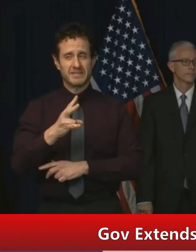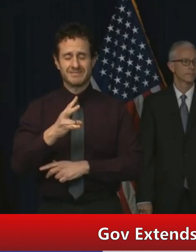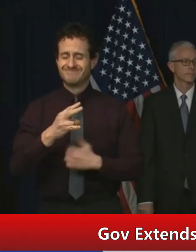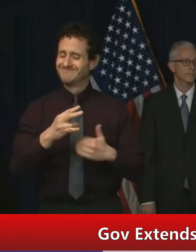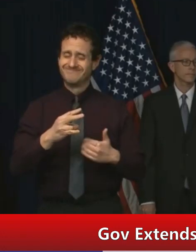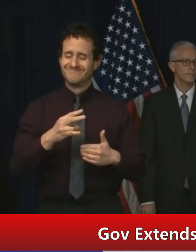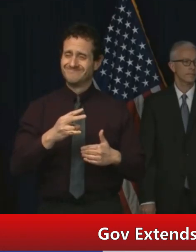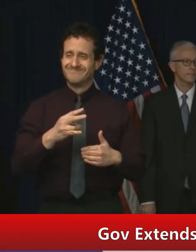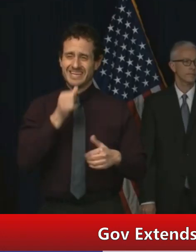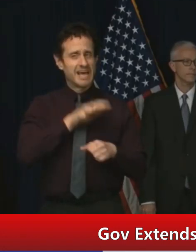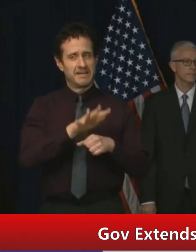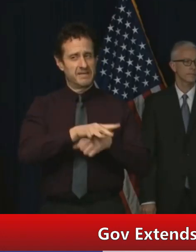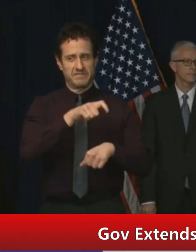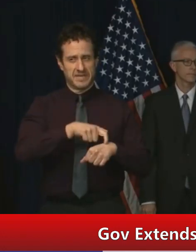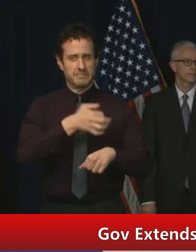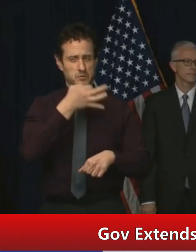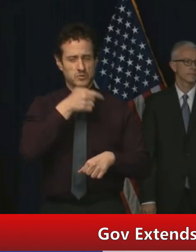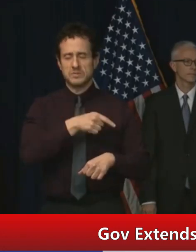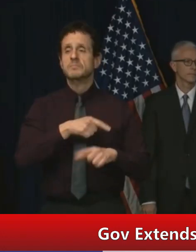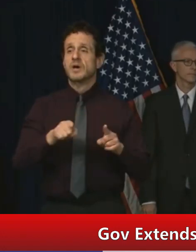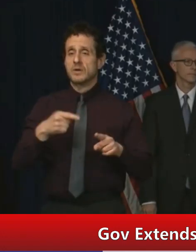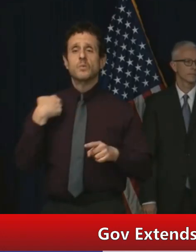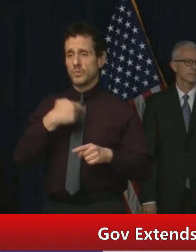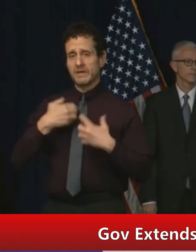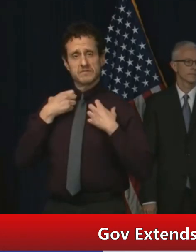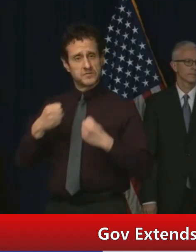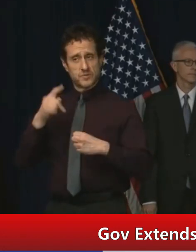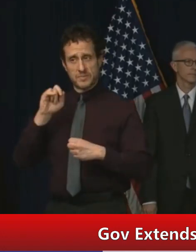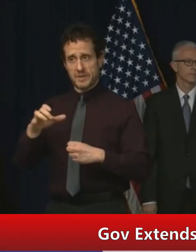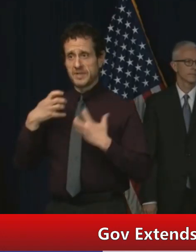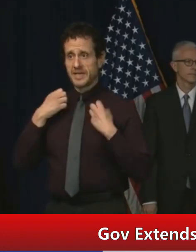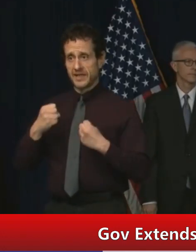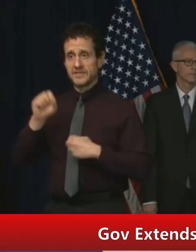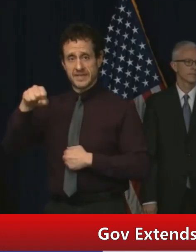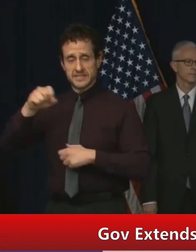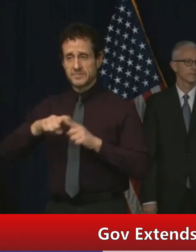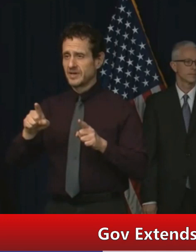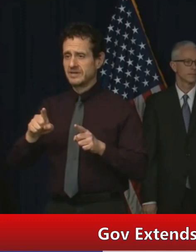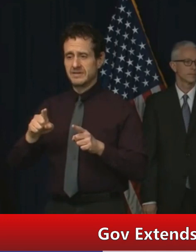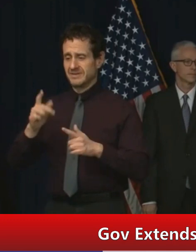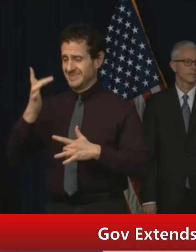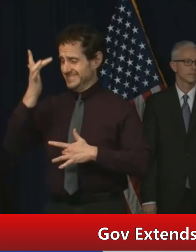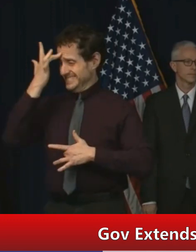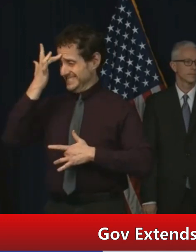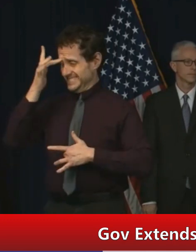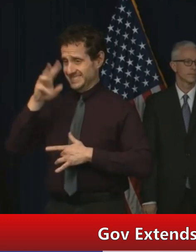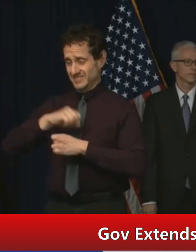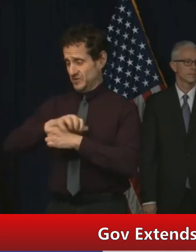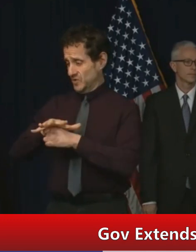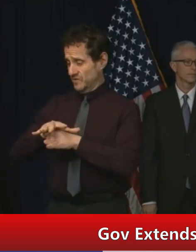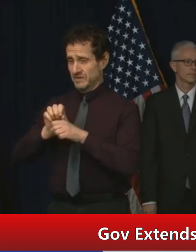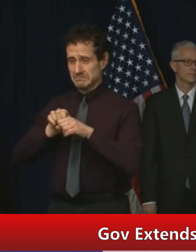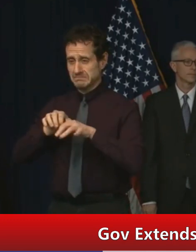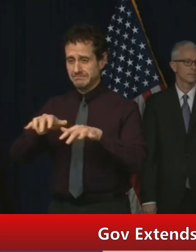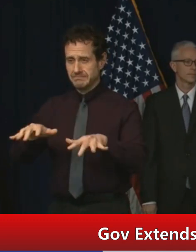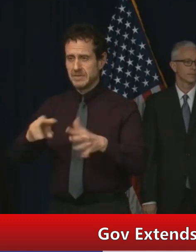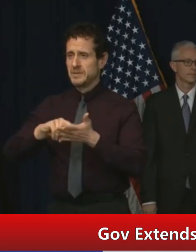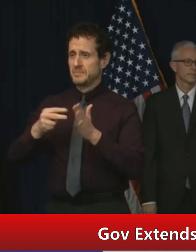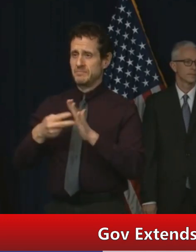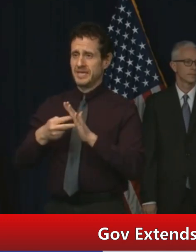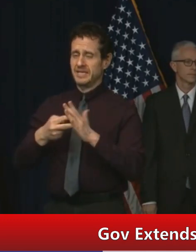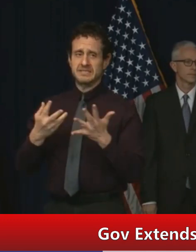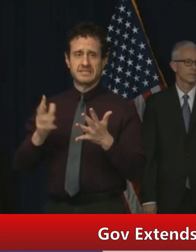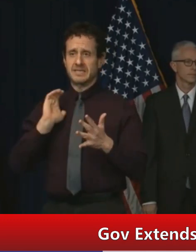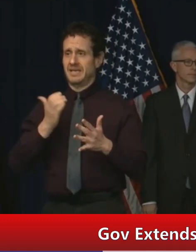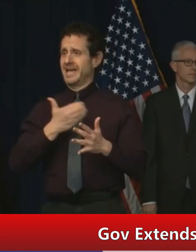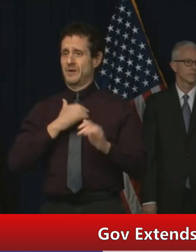public health systems in the nation, but even so, we aren't immune to this virus's ability to push our existing capacity